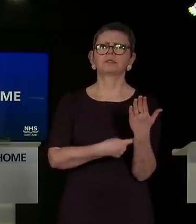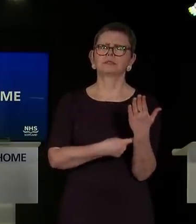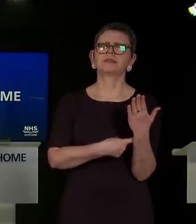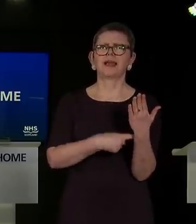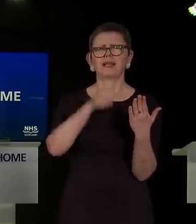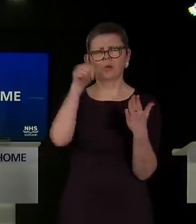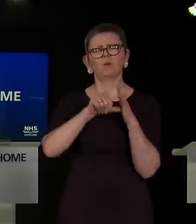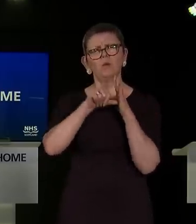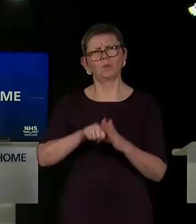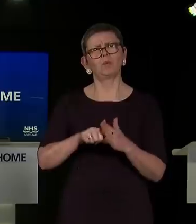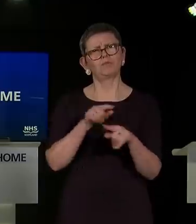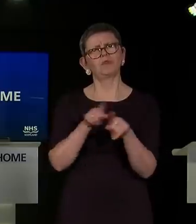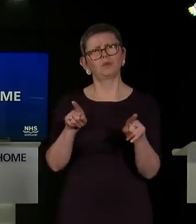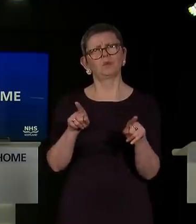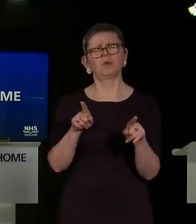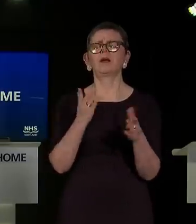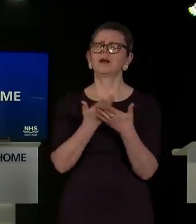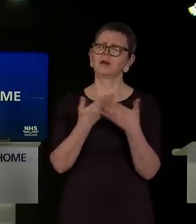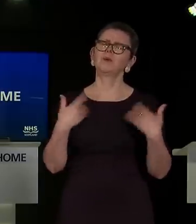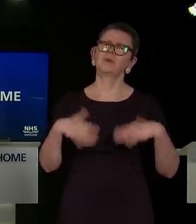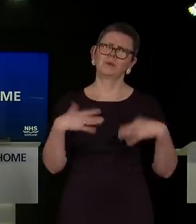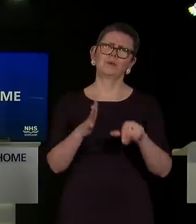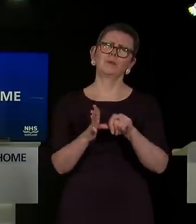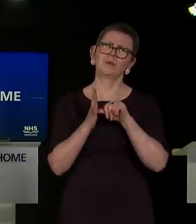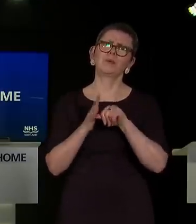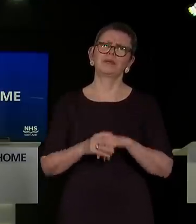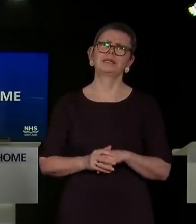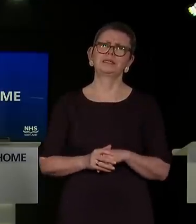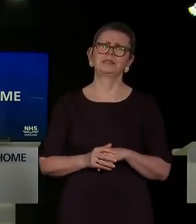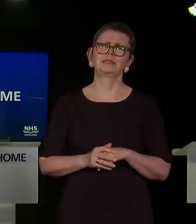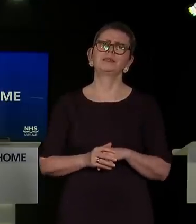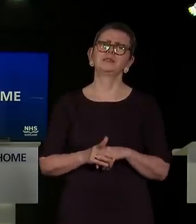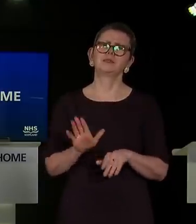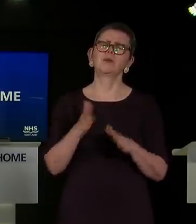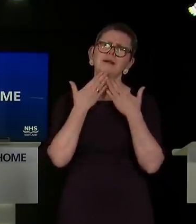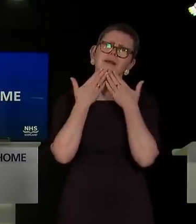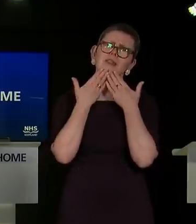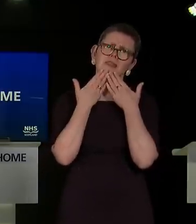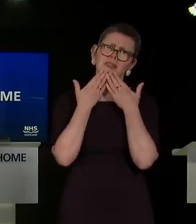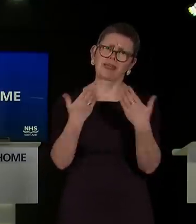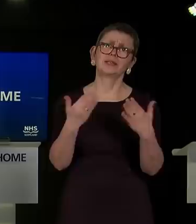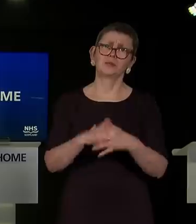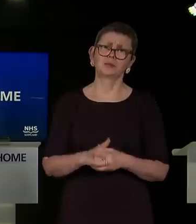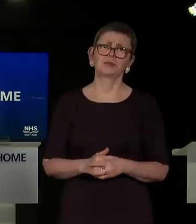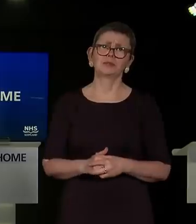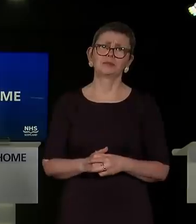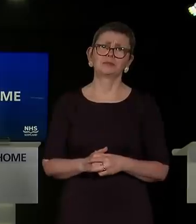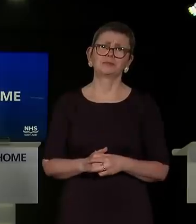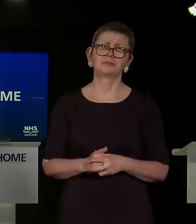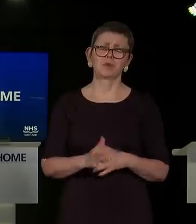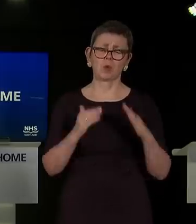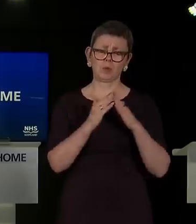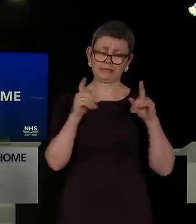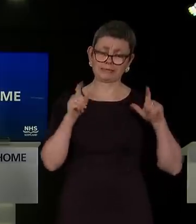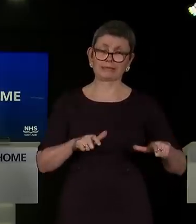often at great personal sacrifice, has been truly remarkable. So I want to start with a heartfelt thank you. By staying